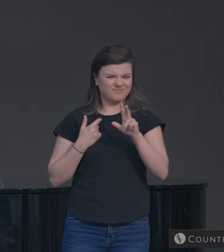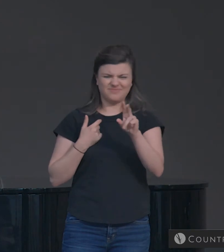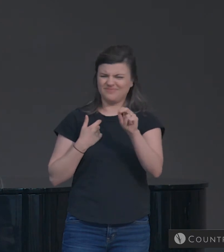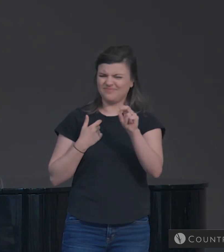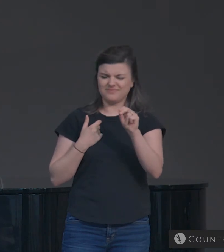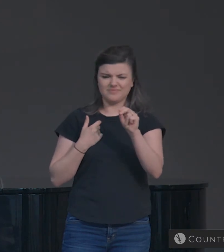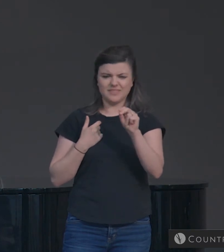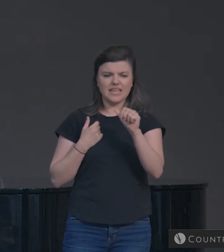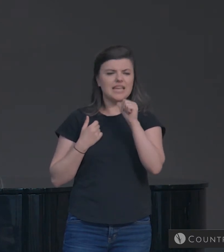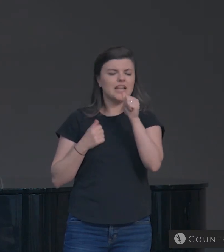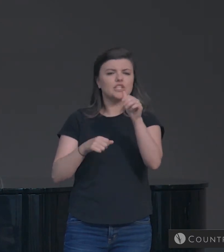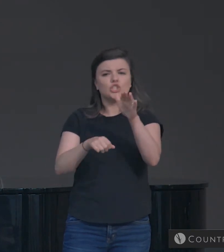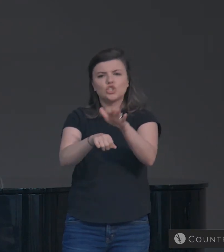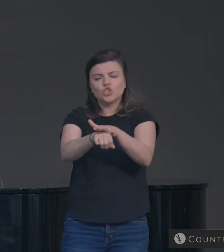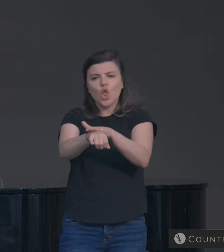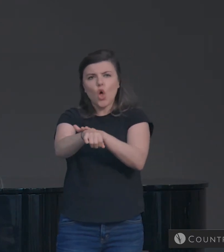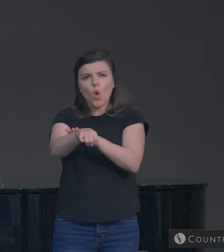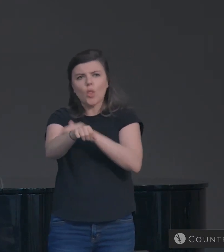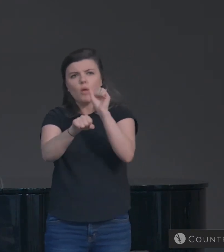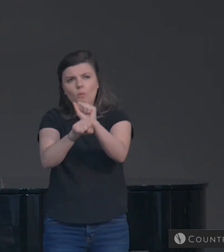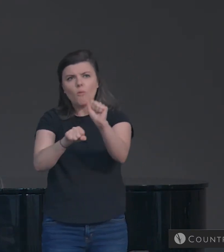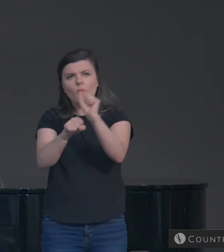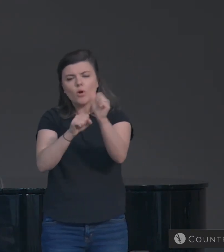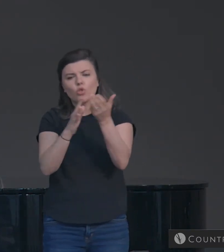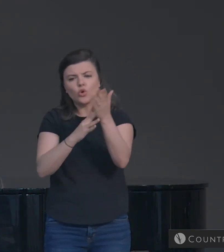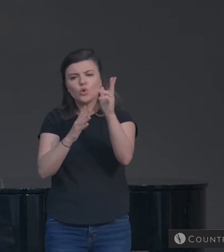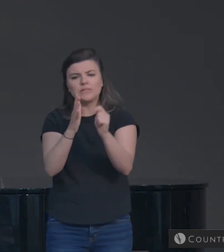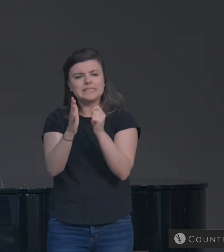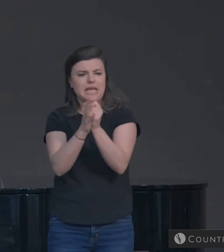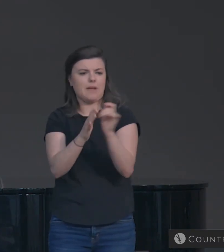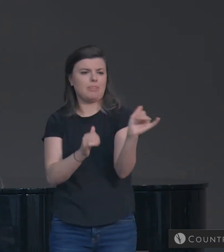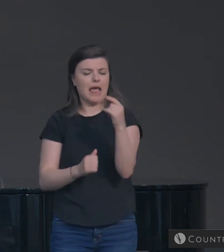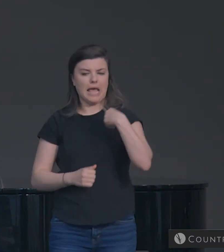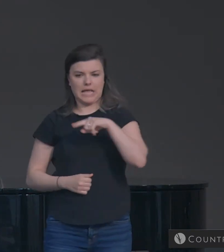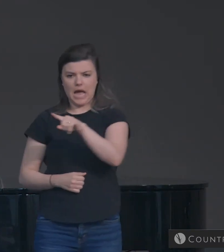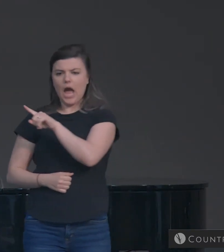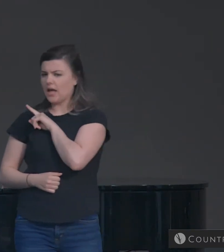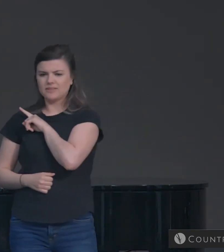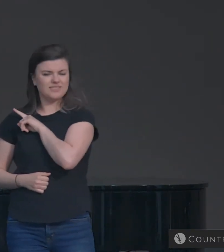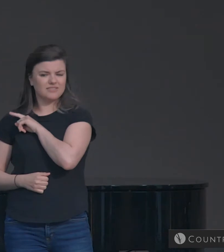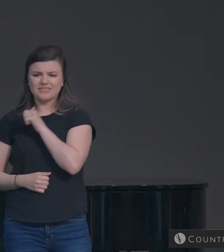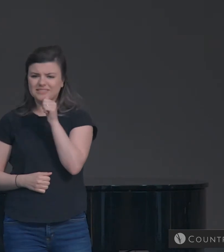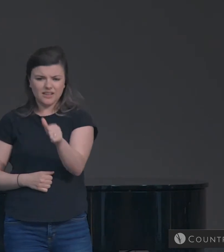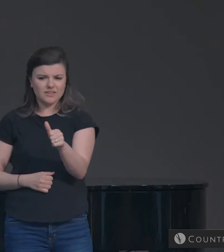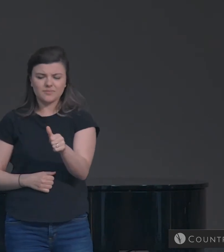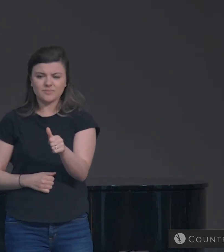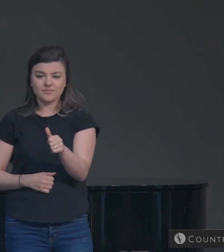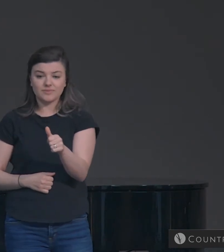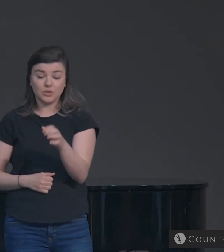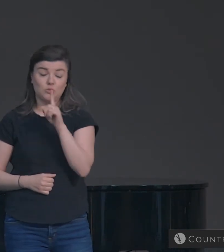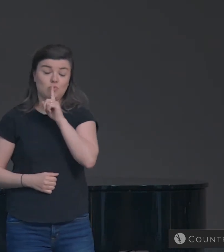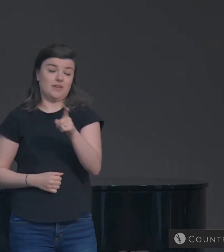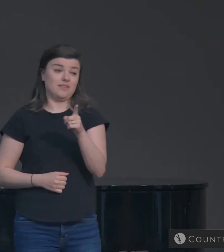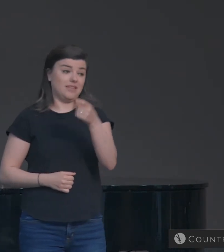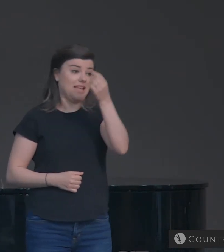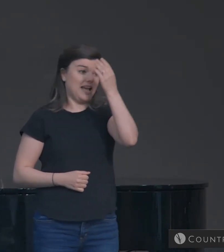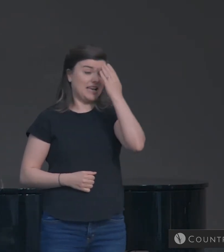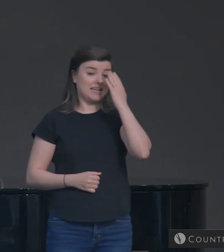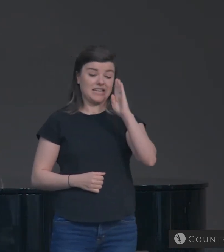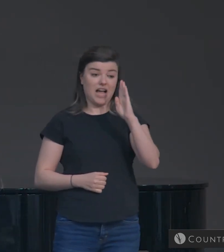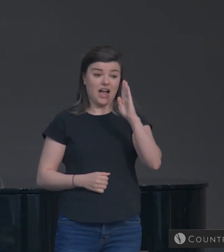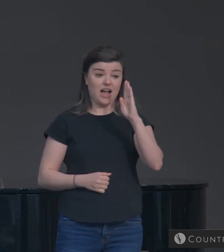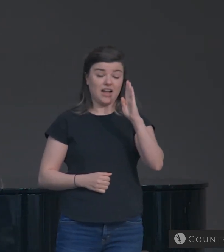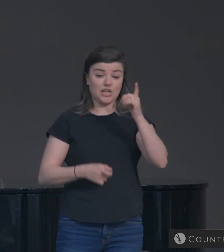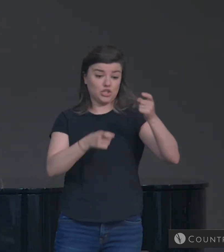Slowly working through each moment the way that we experience time. In fact, God is not subject